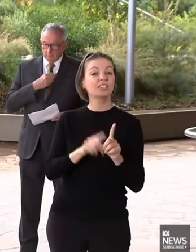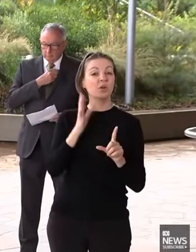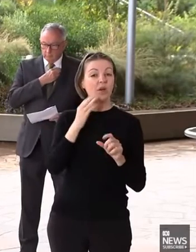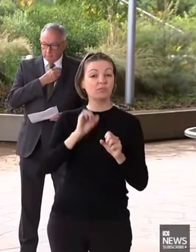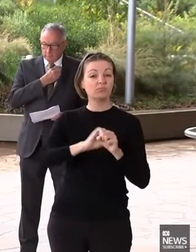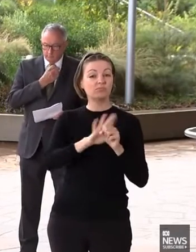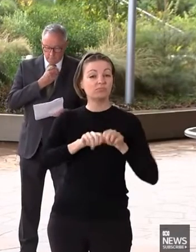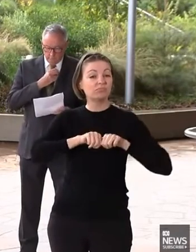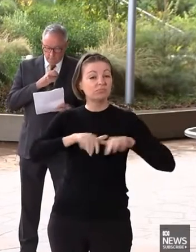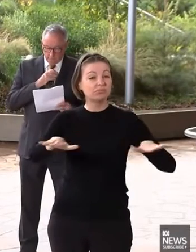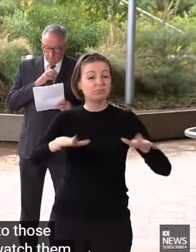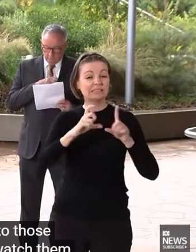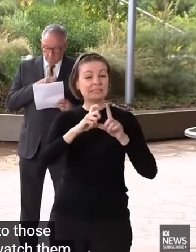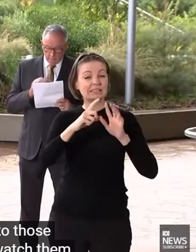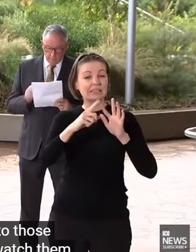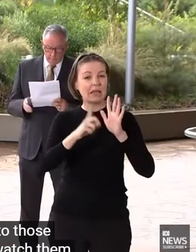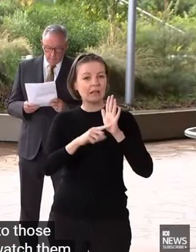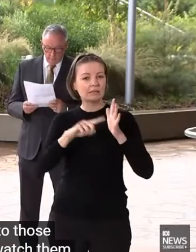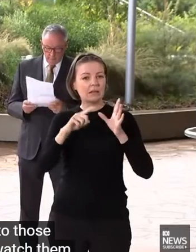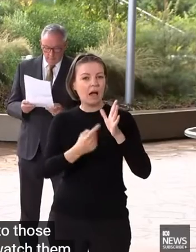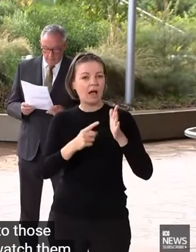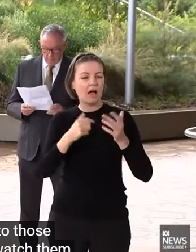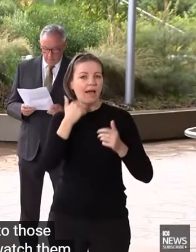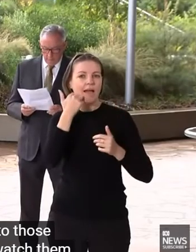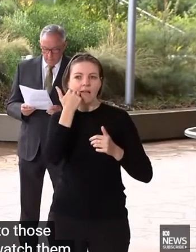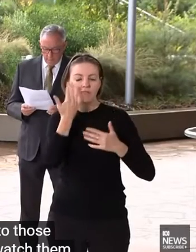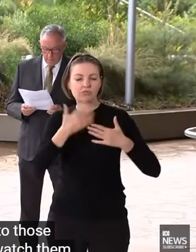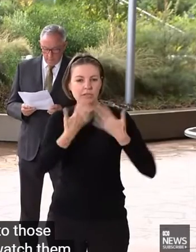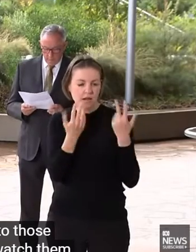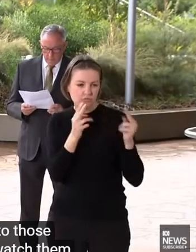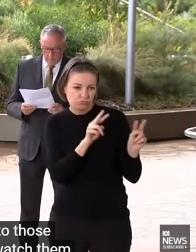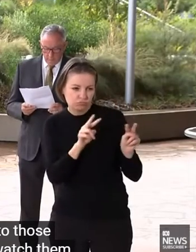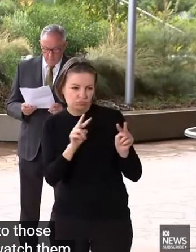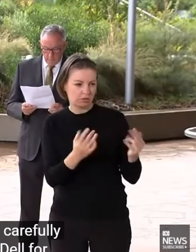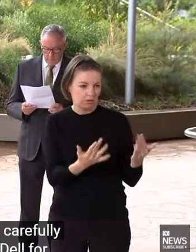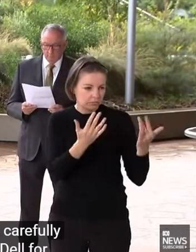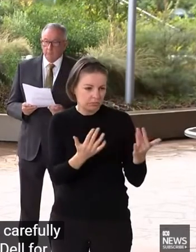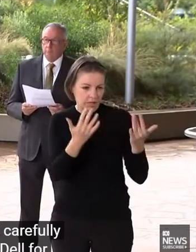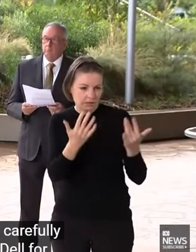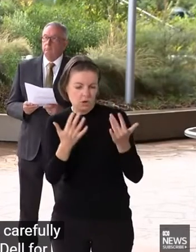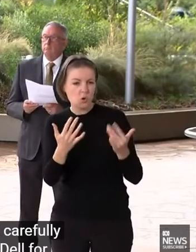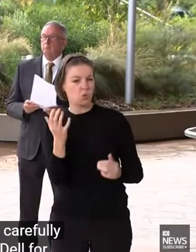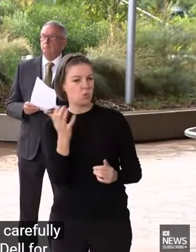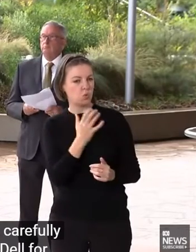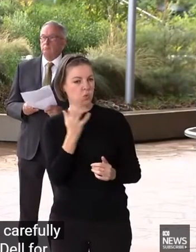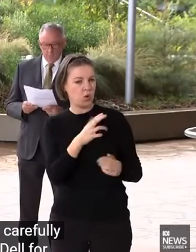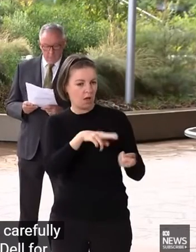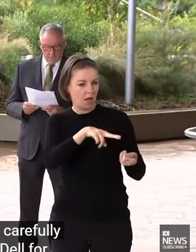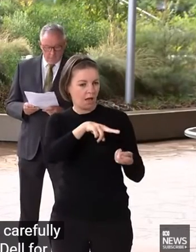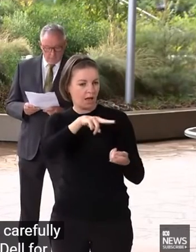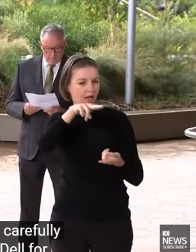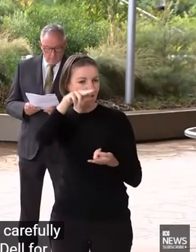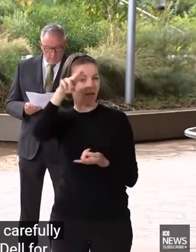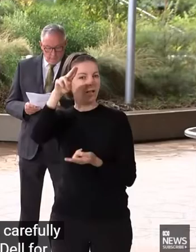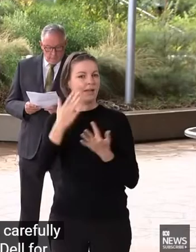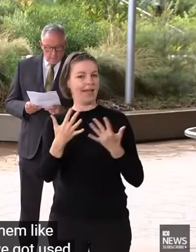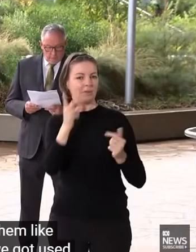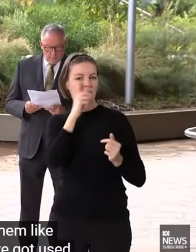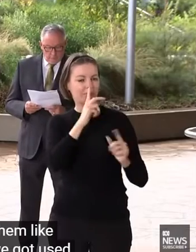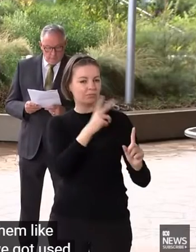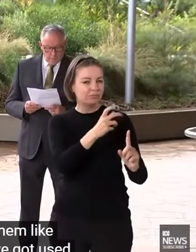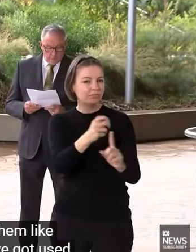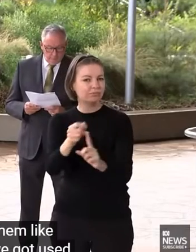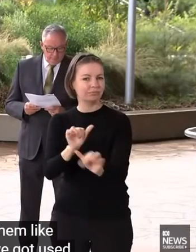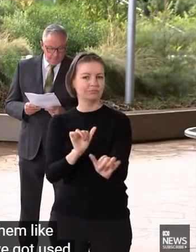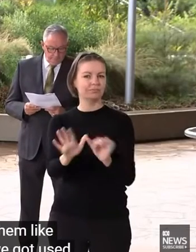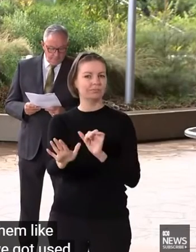we watched them like hawks every day. And we got used to seeing a very high number of vaccines being given in this state every